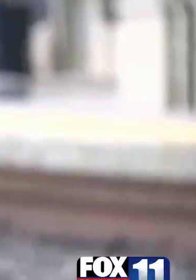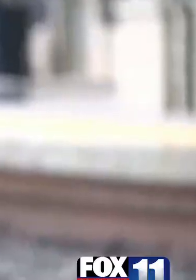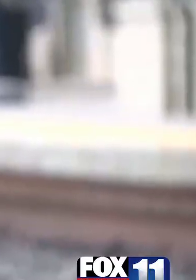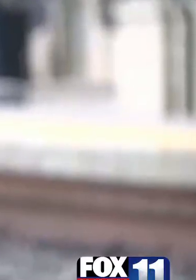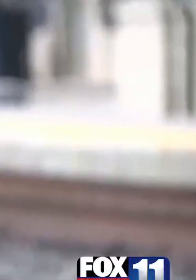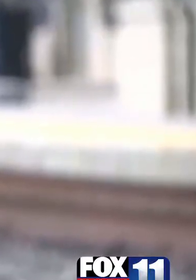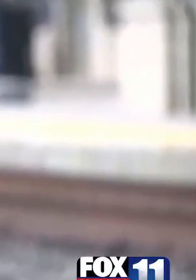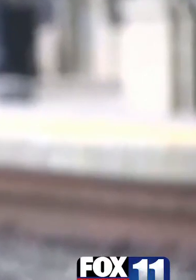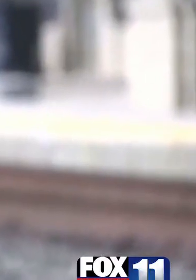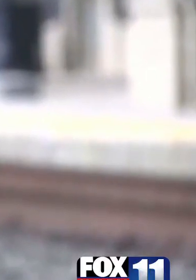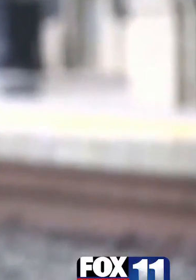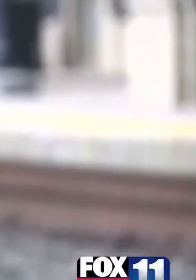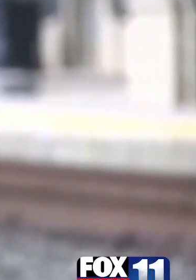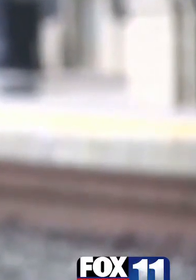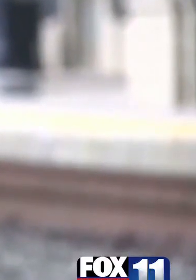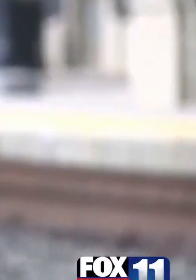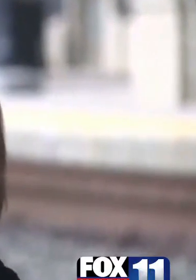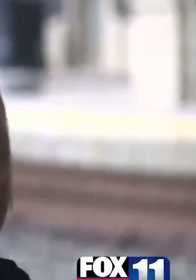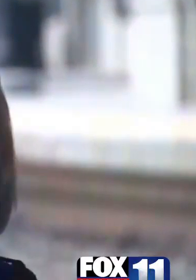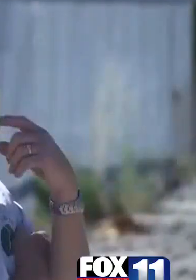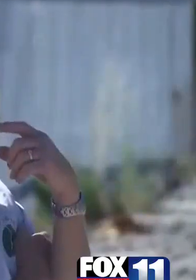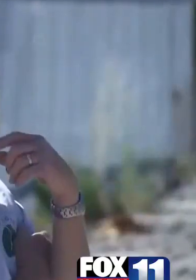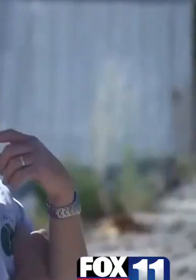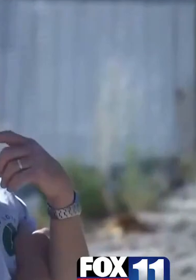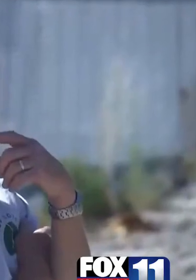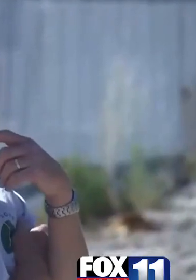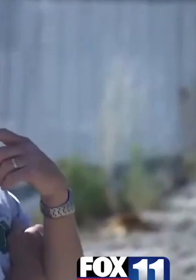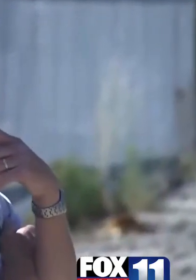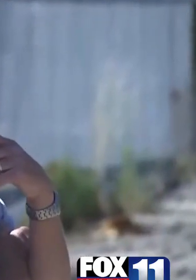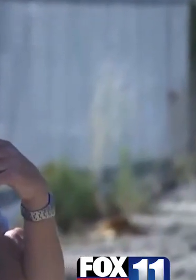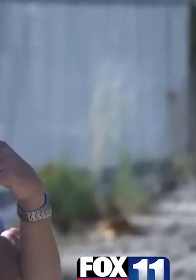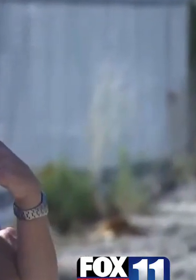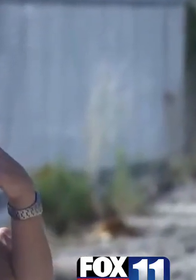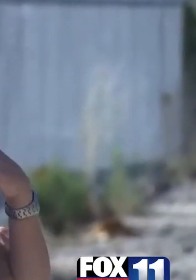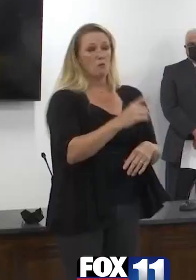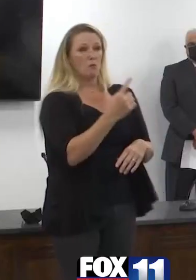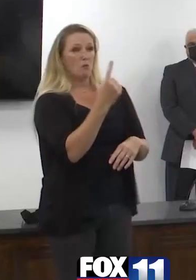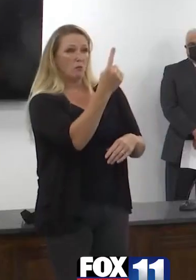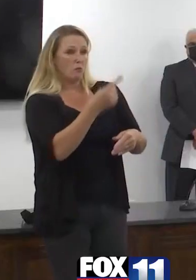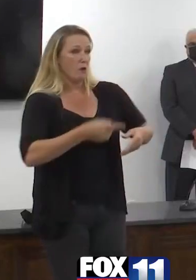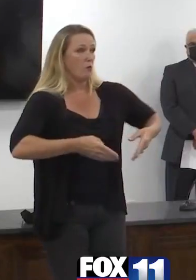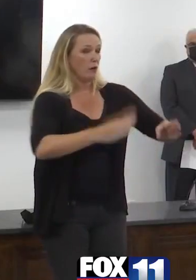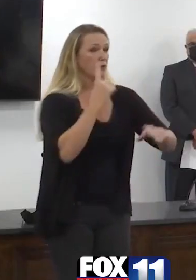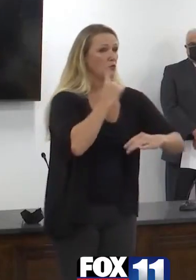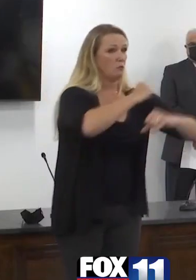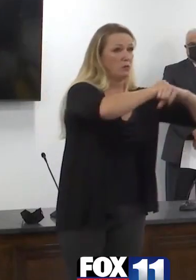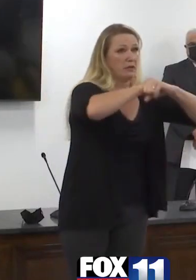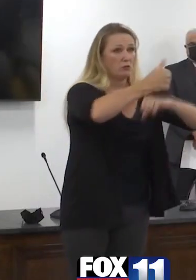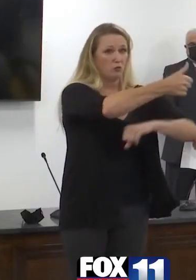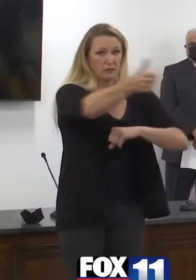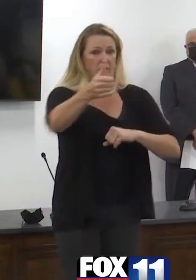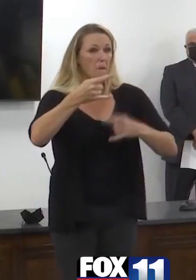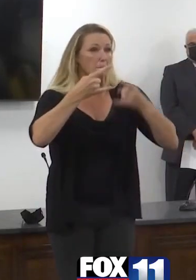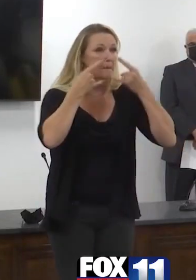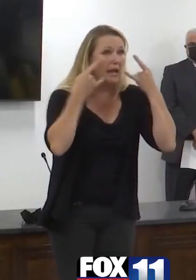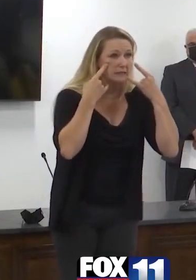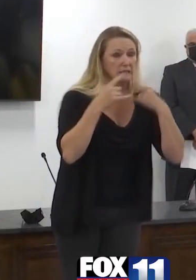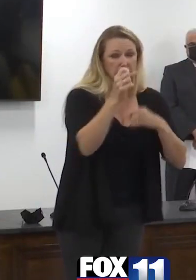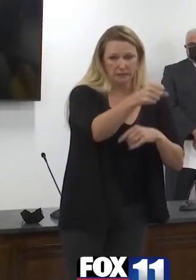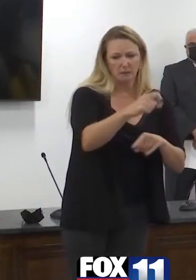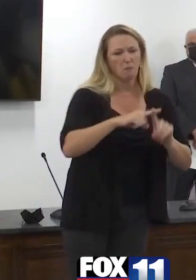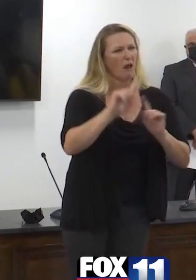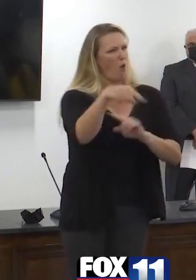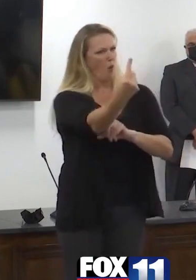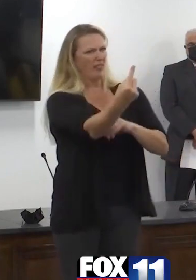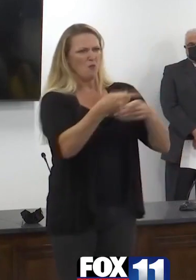yourselves from COVID. Masking, of course, is not the only tool for prevention of this disease. Vaccination continues